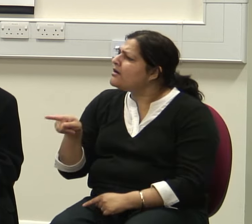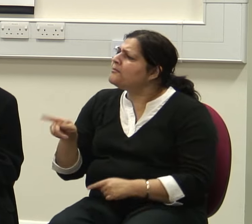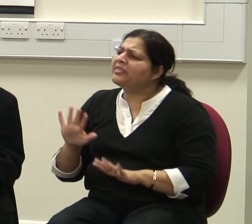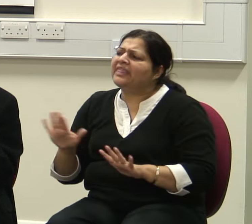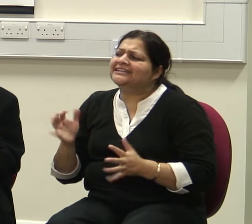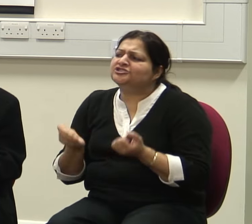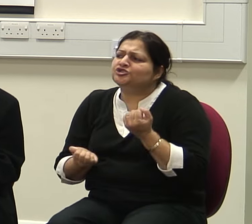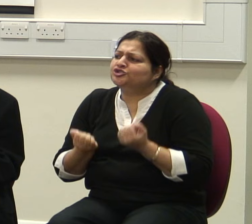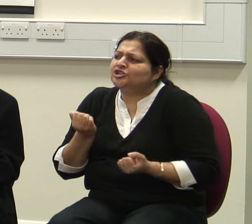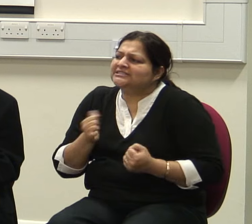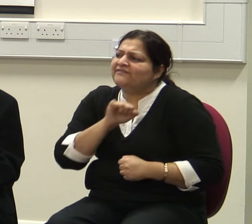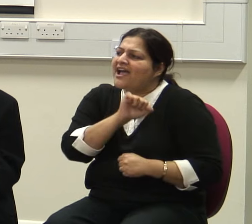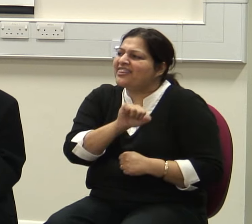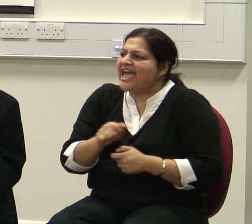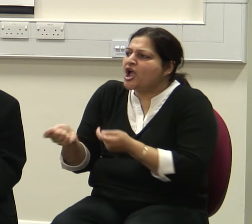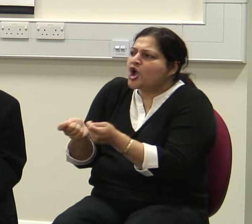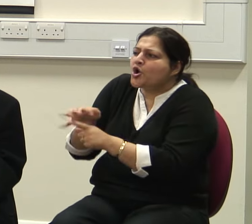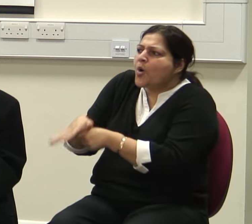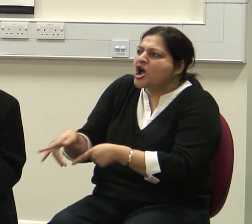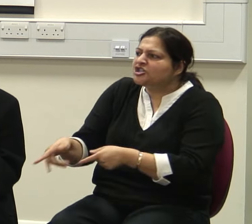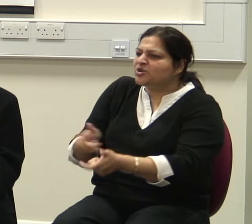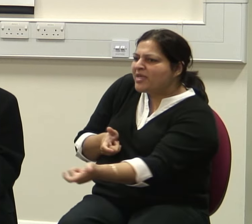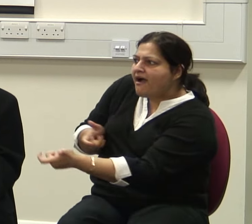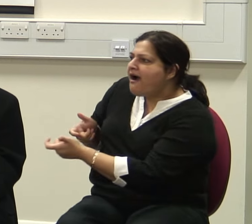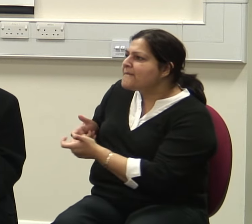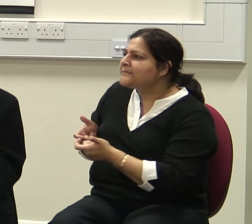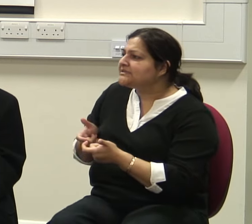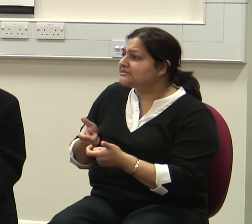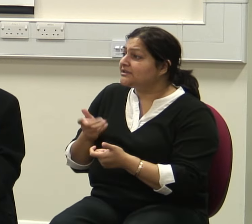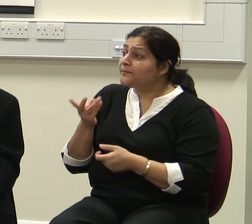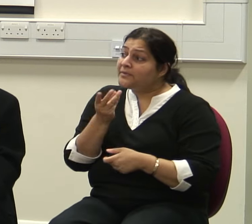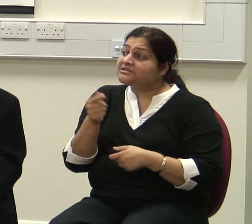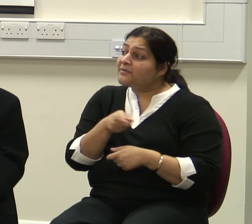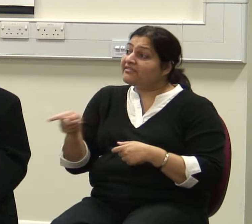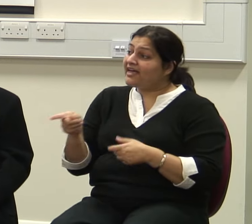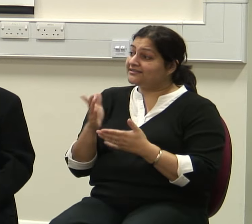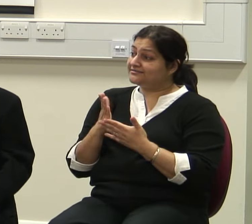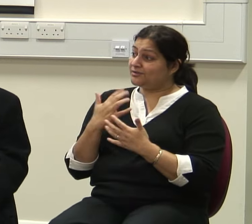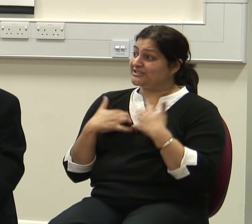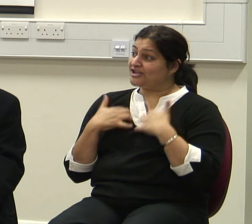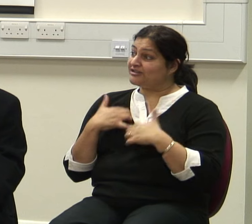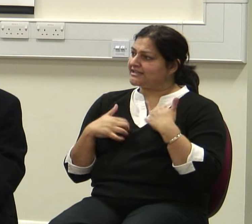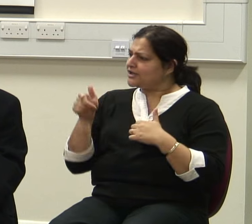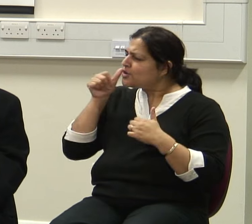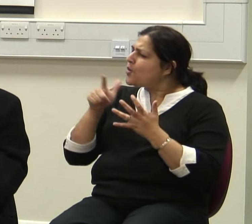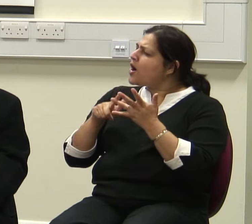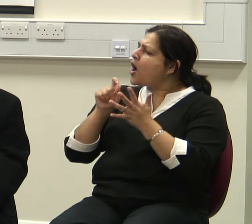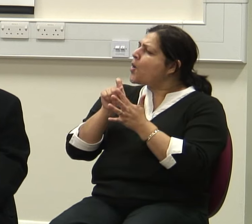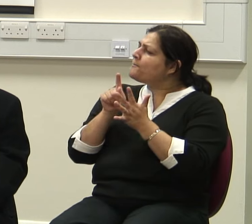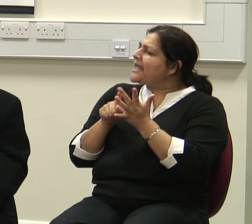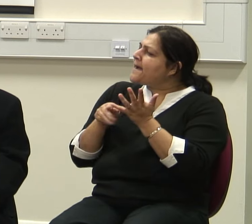doesn't justify their going there with misarms. And some of it was quite interesting because, as you know, the Opium Wars